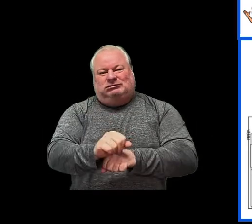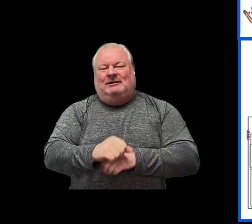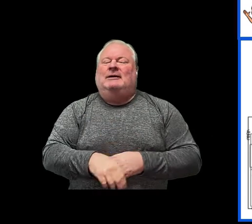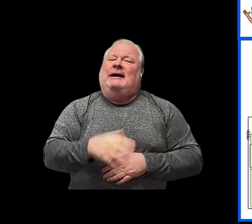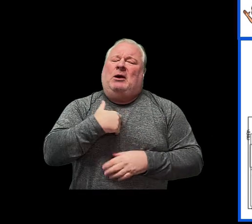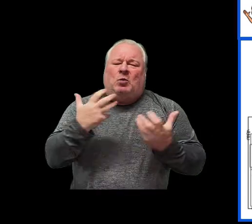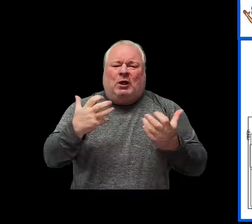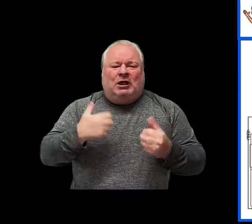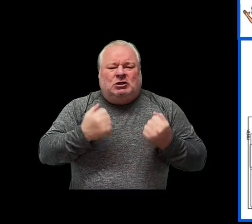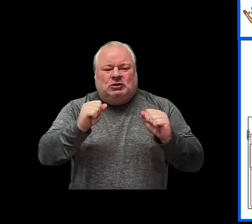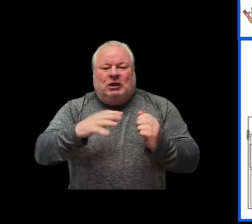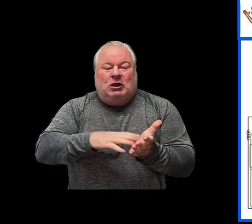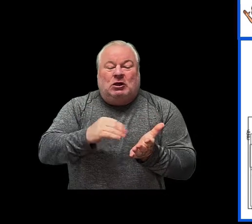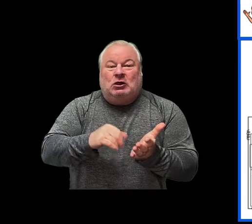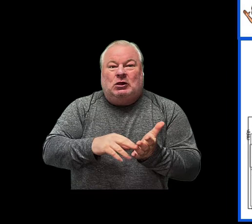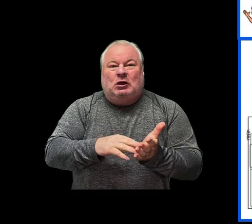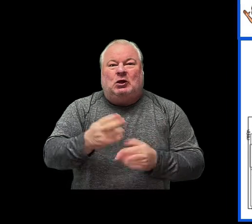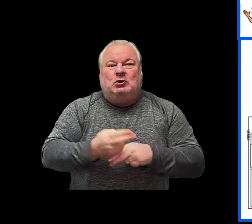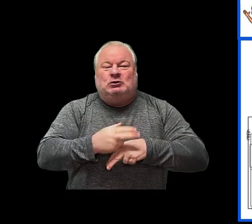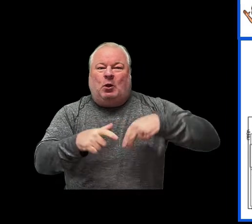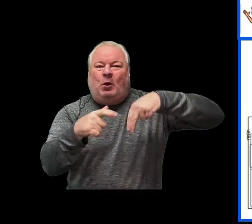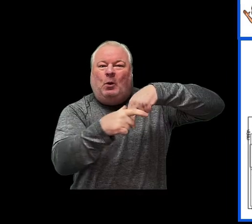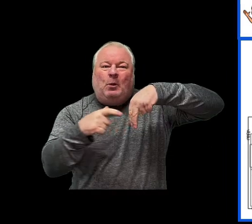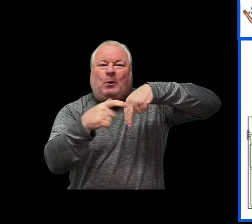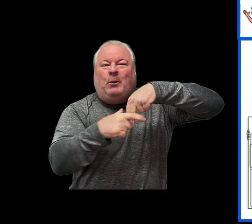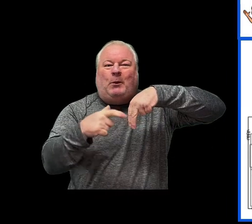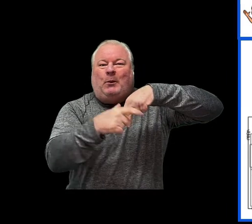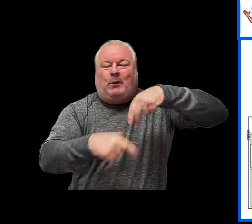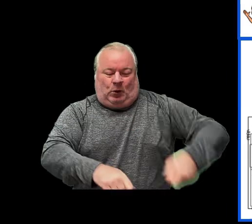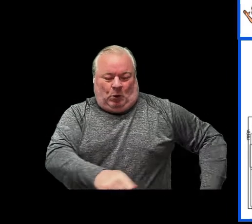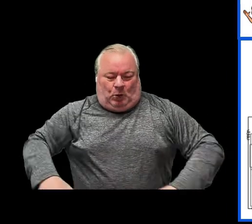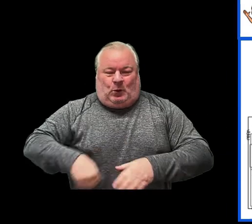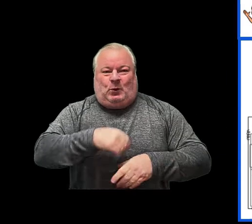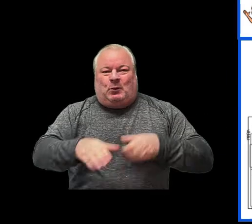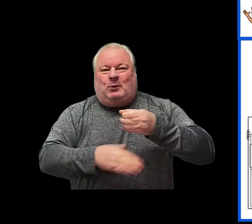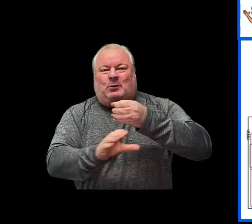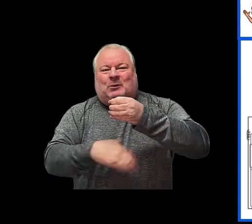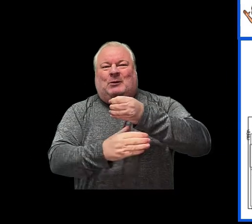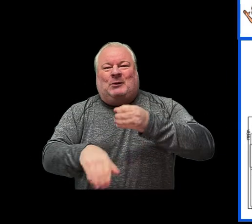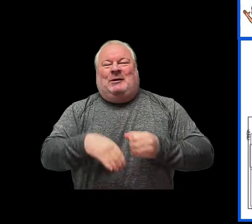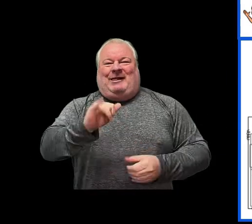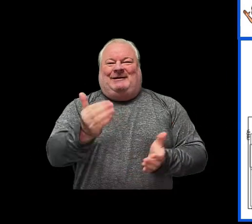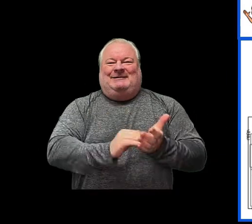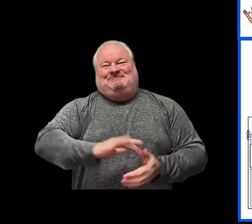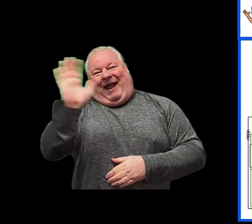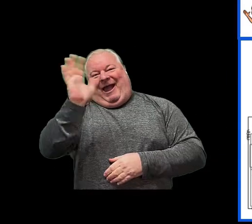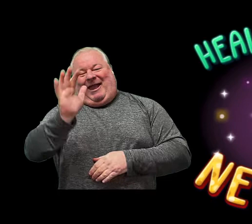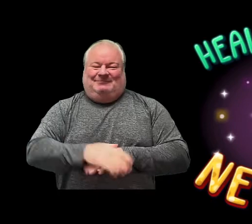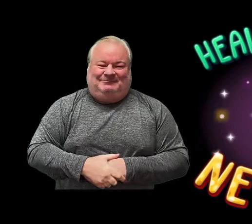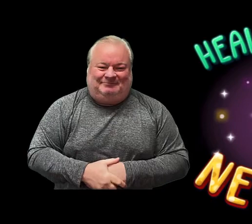try to learn how to hula hoop again bye